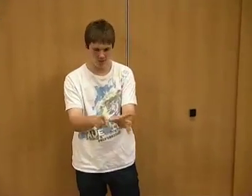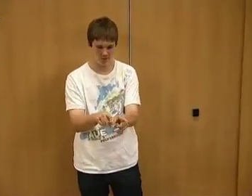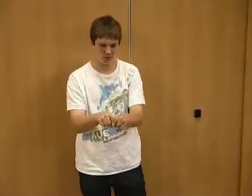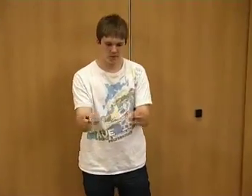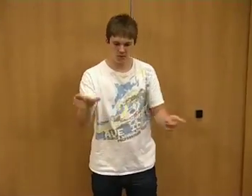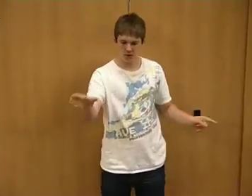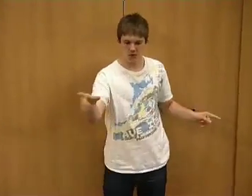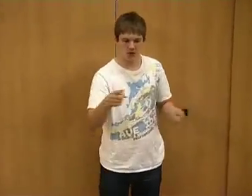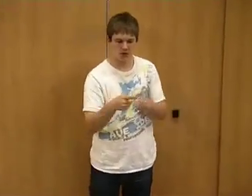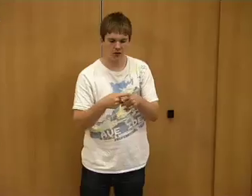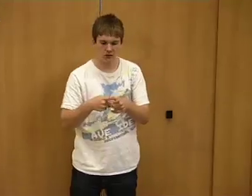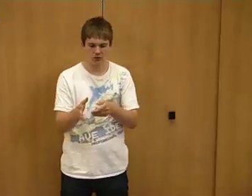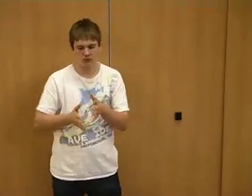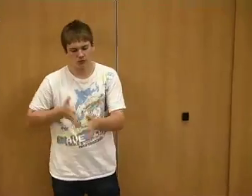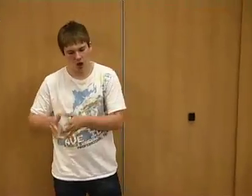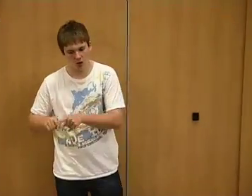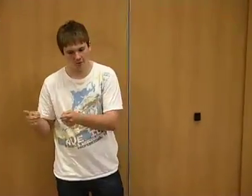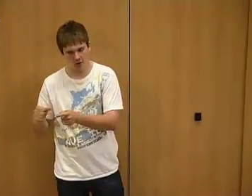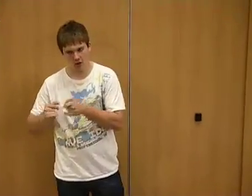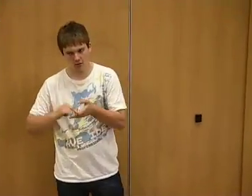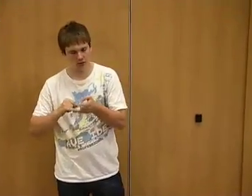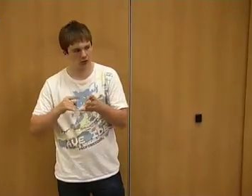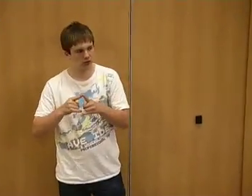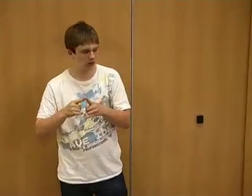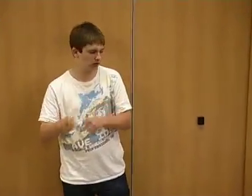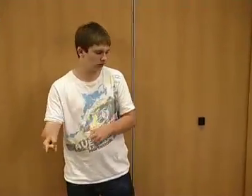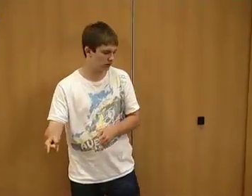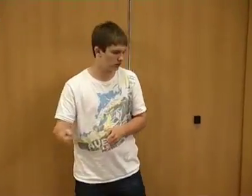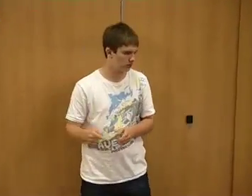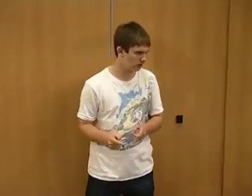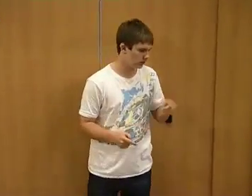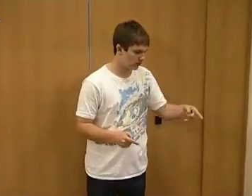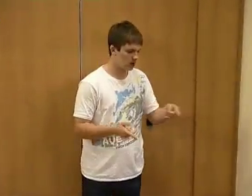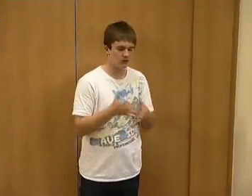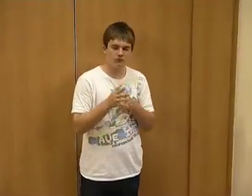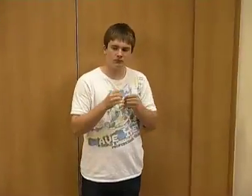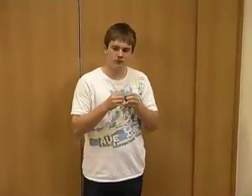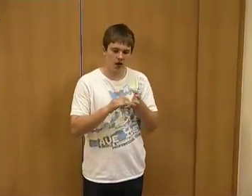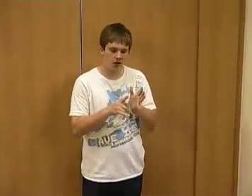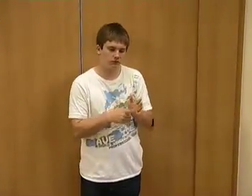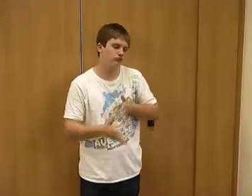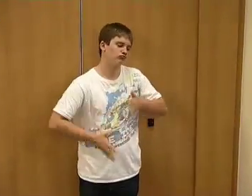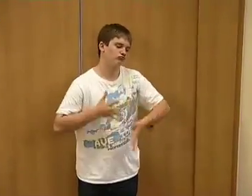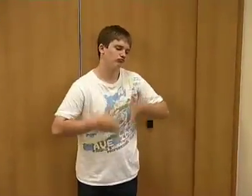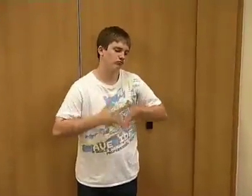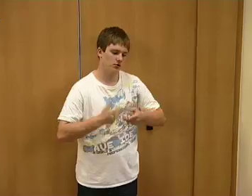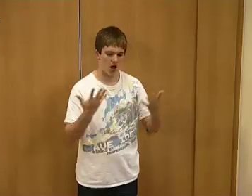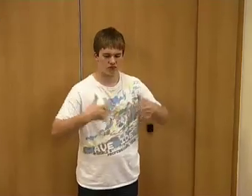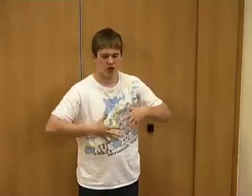to English. So English is a language in its own right and BSL is separate to that. So signing uses facial